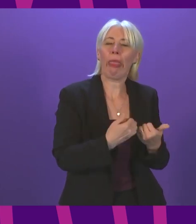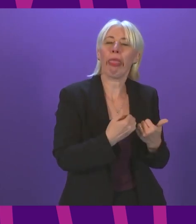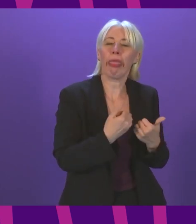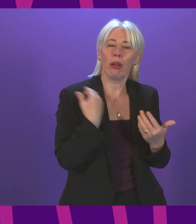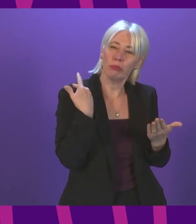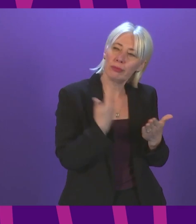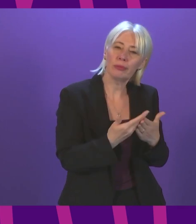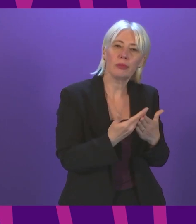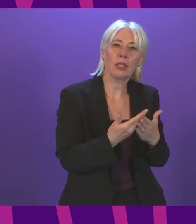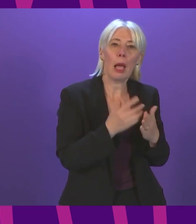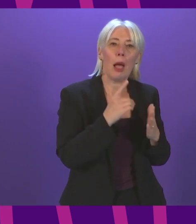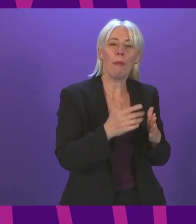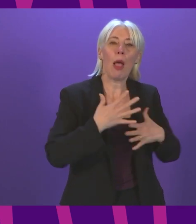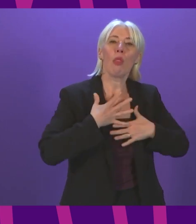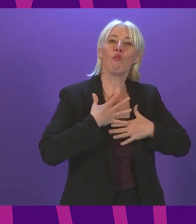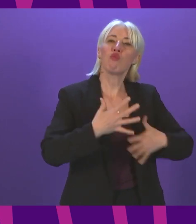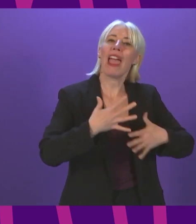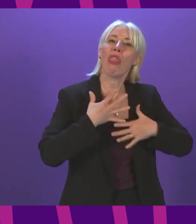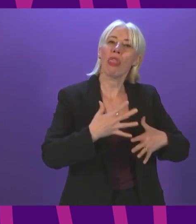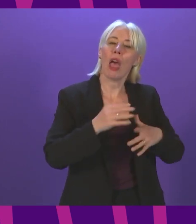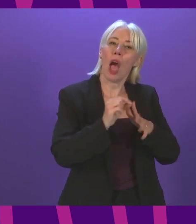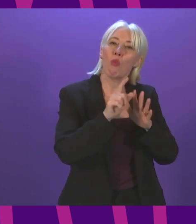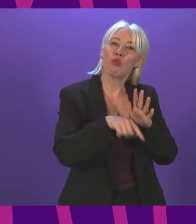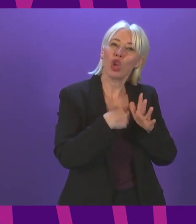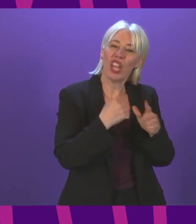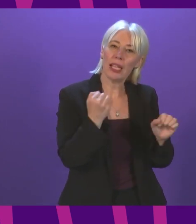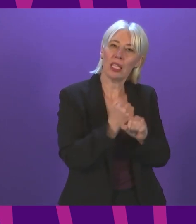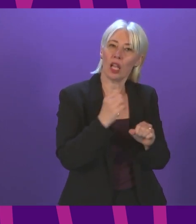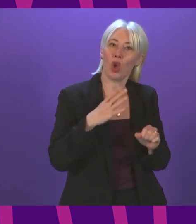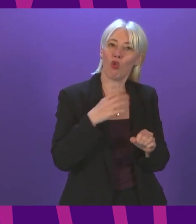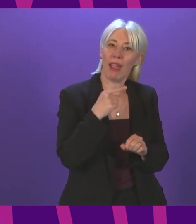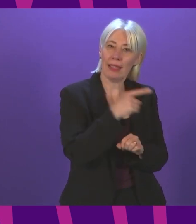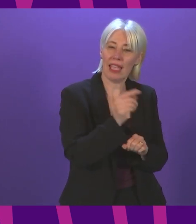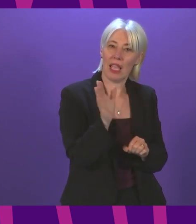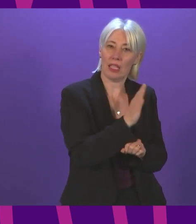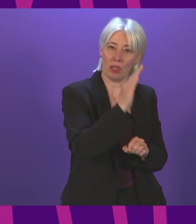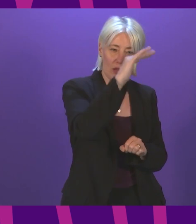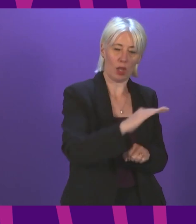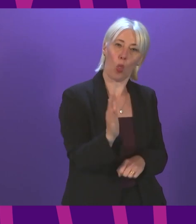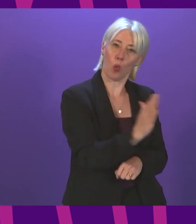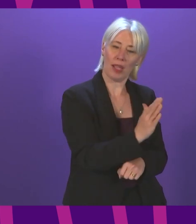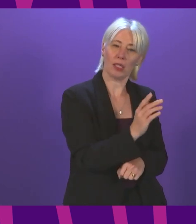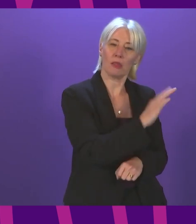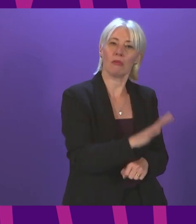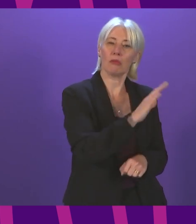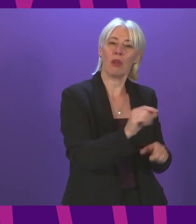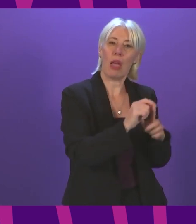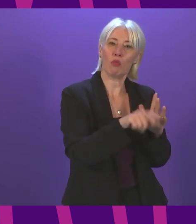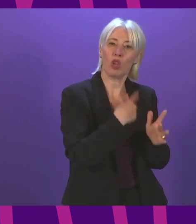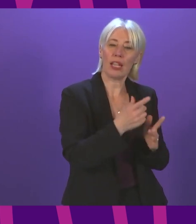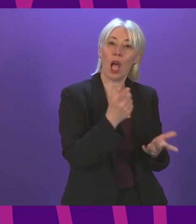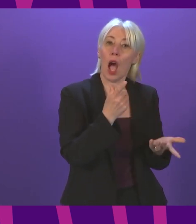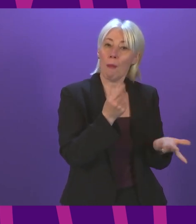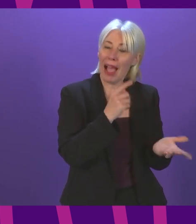Alongside the fantastic work that BREATH project currently carries out in the south west of Scotland, will the First Minister again commit to revisit my